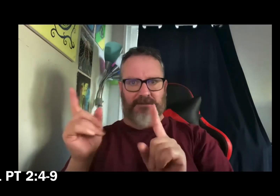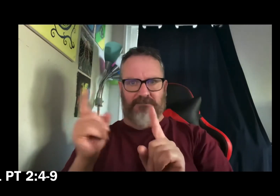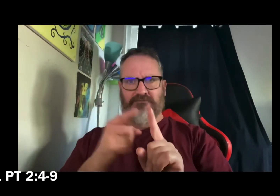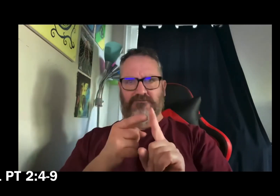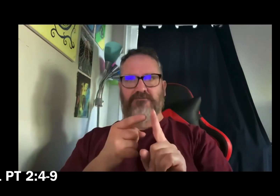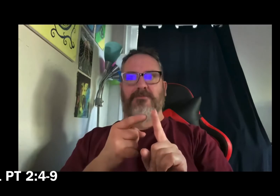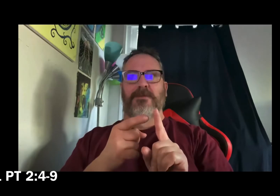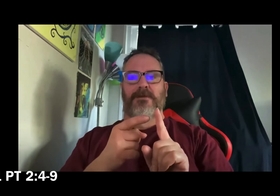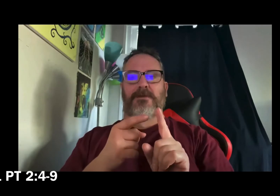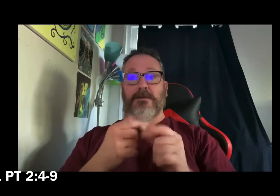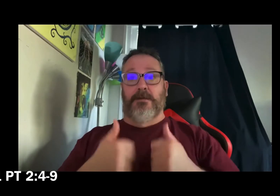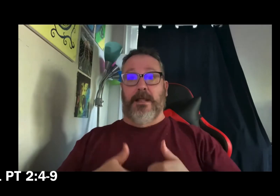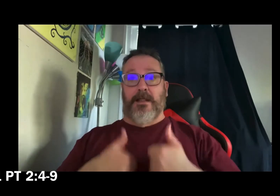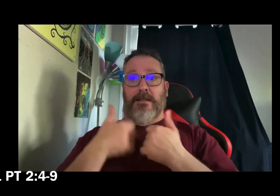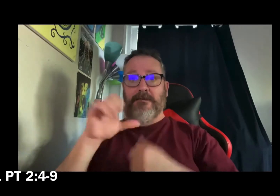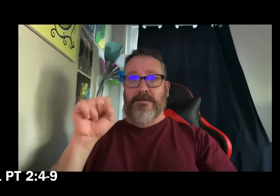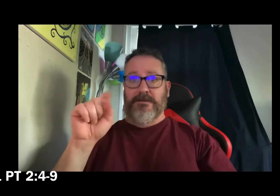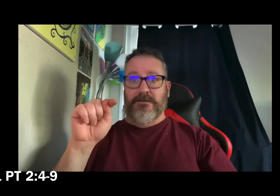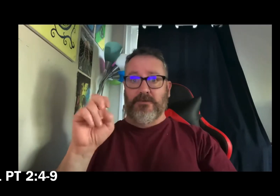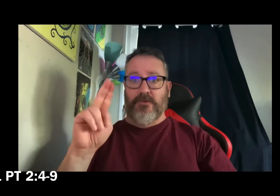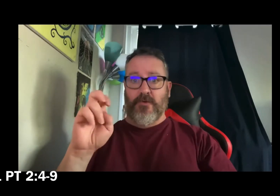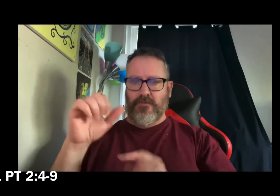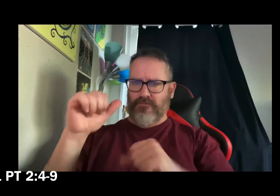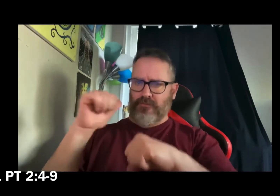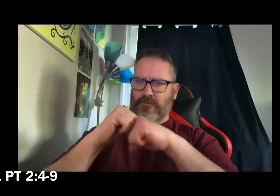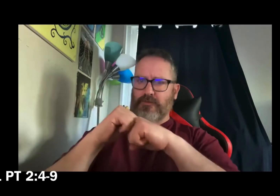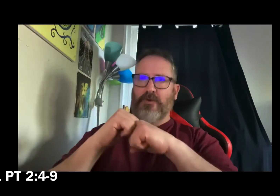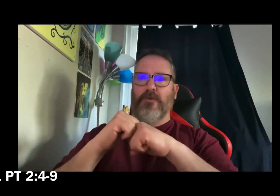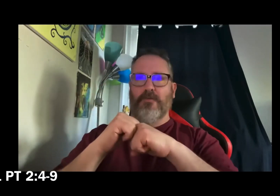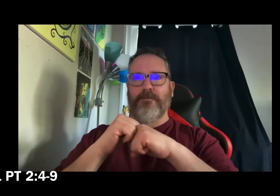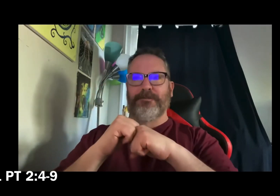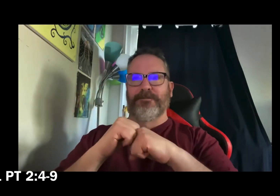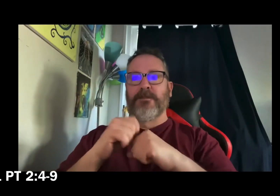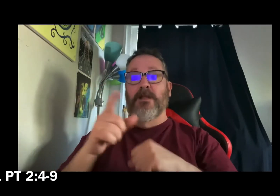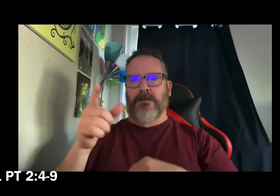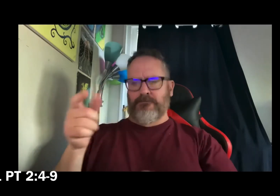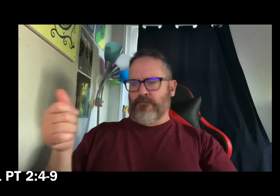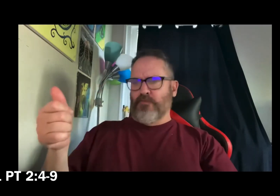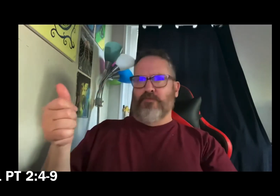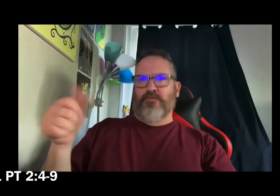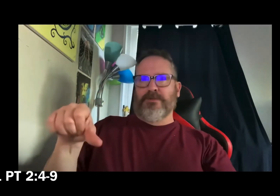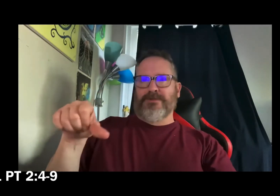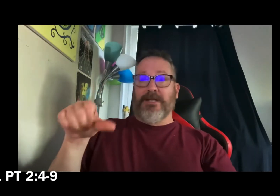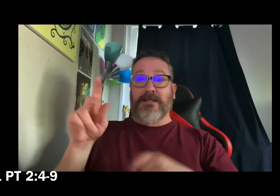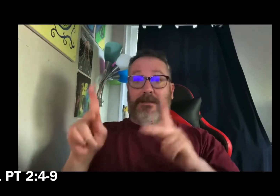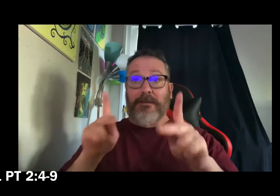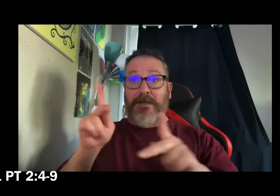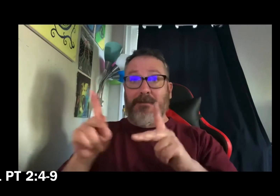Beloved, come to him, a living stone rejected by human beings,